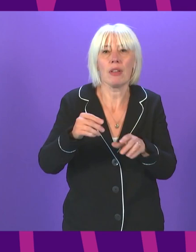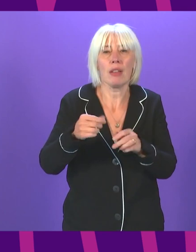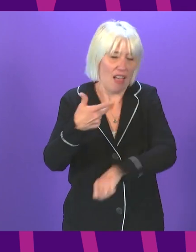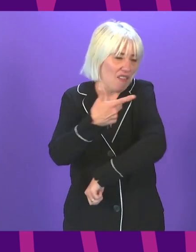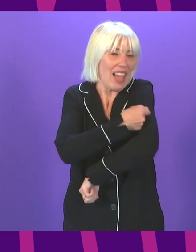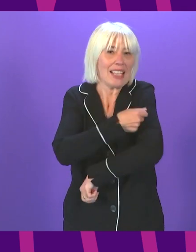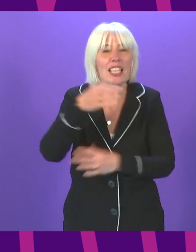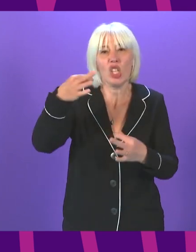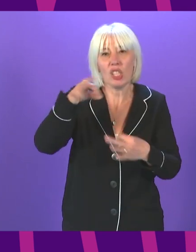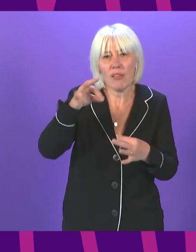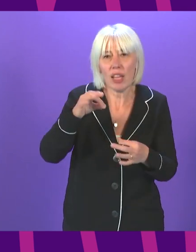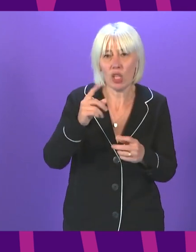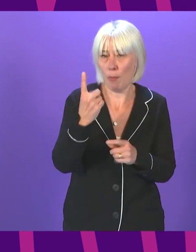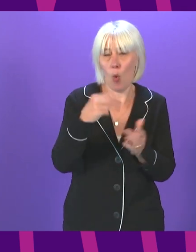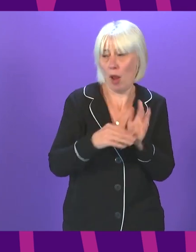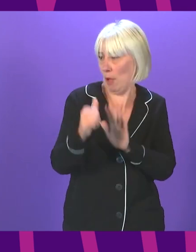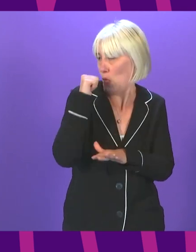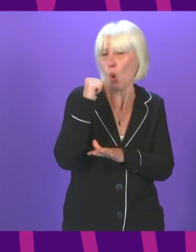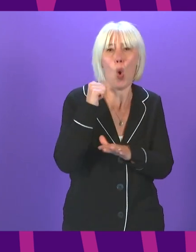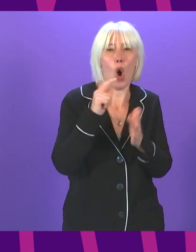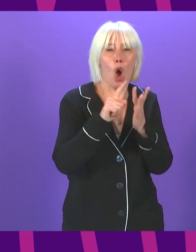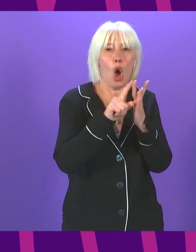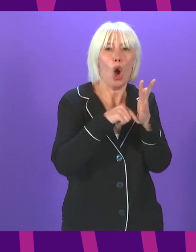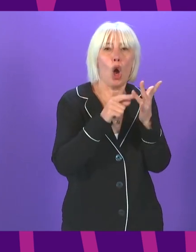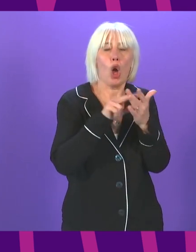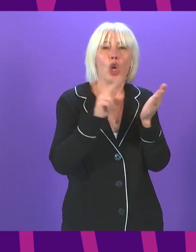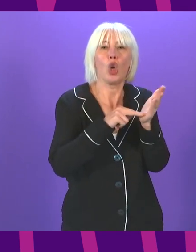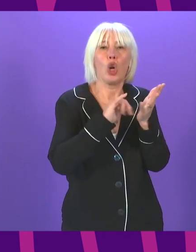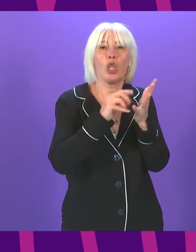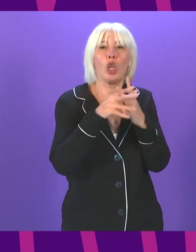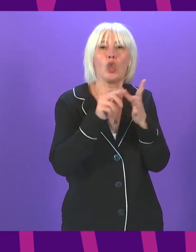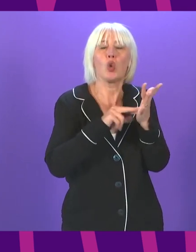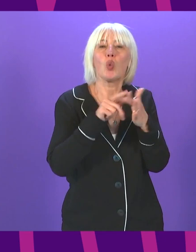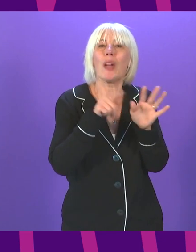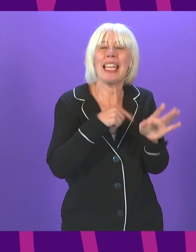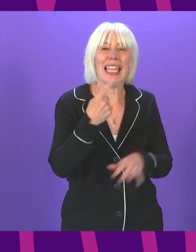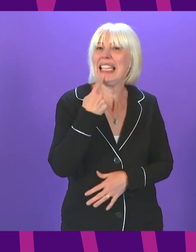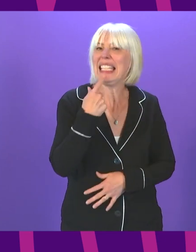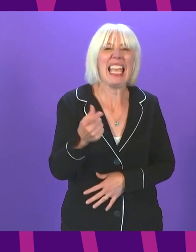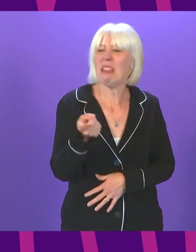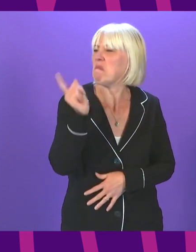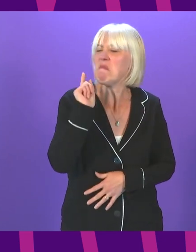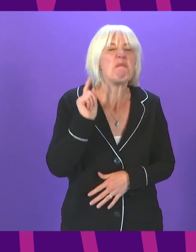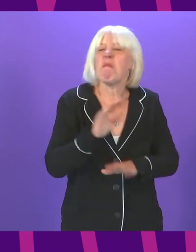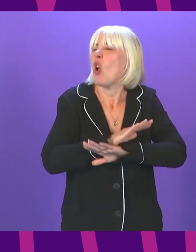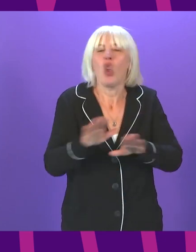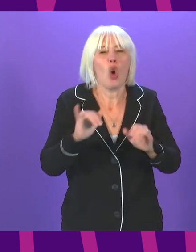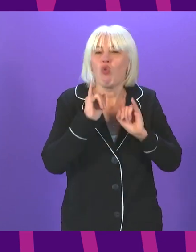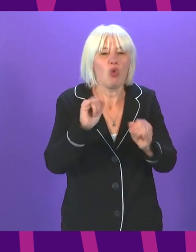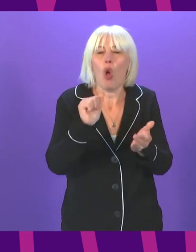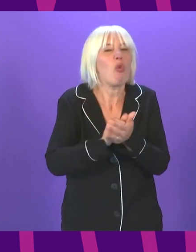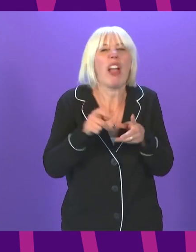just a month ago, John Swinney, her cabinet secretary for COVID recovery, said this was the wrong way to handle it.